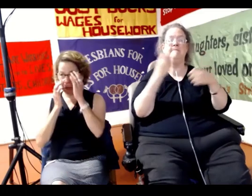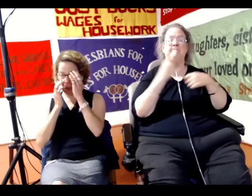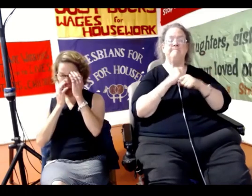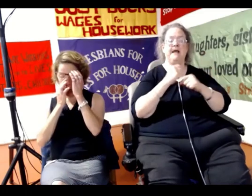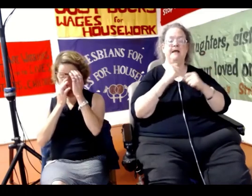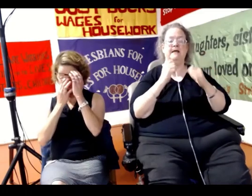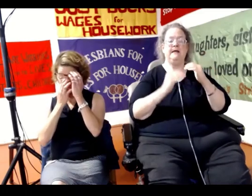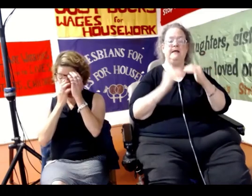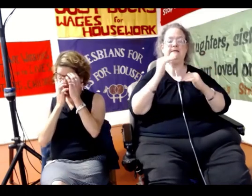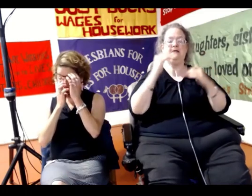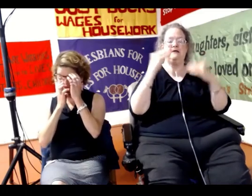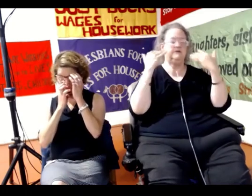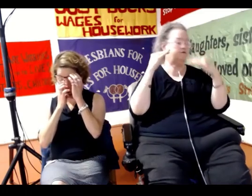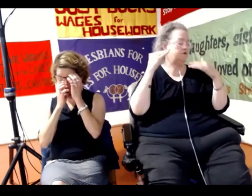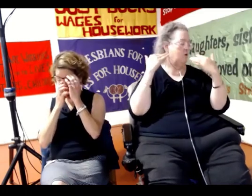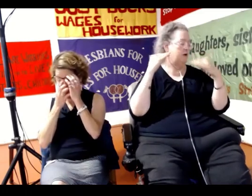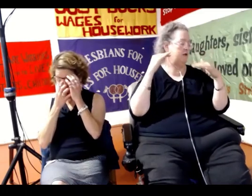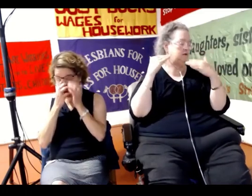in court.